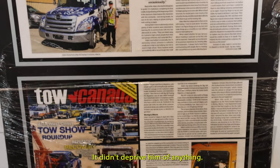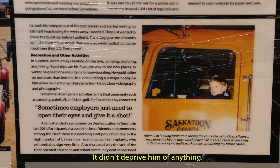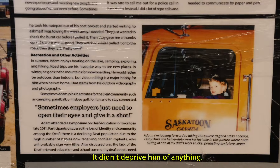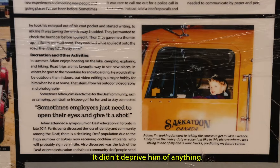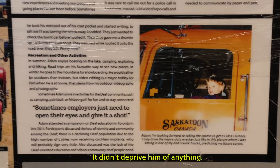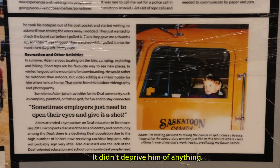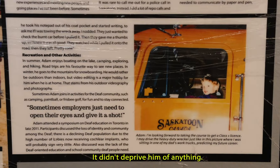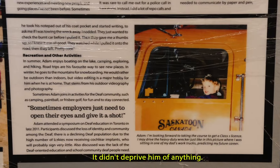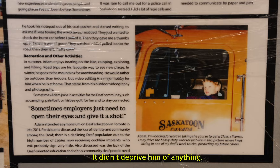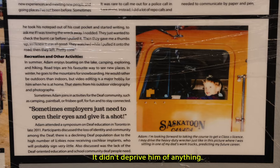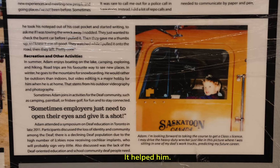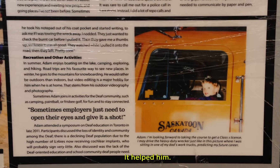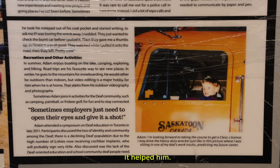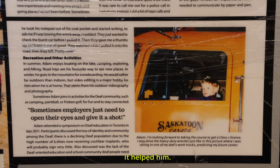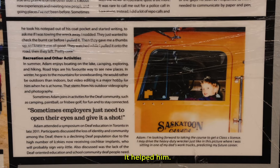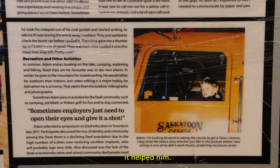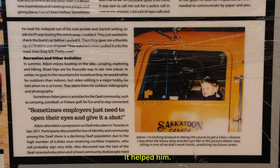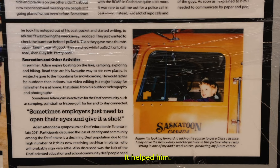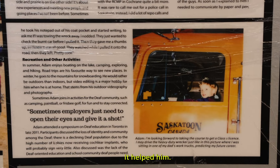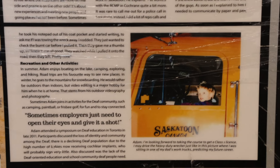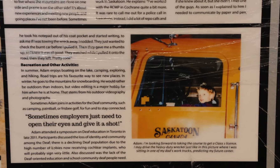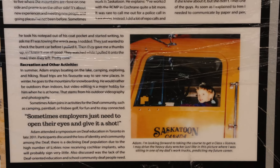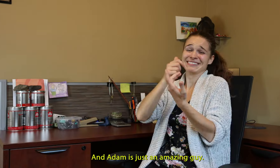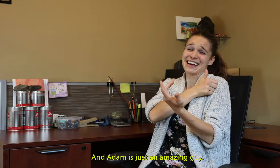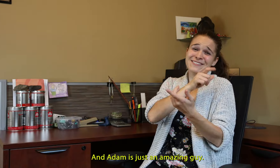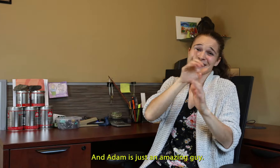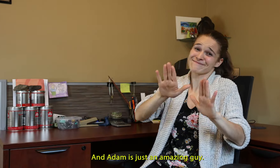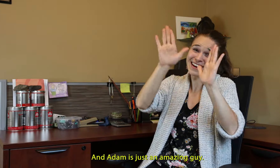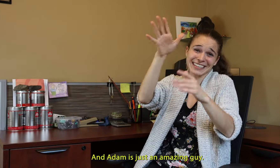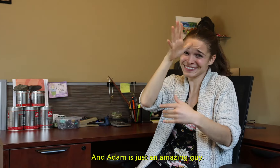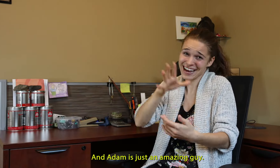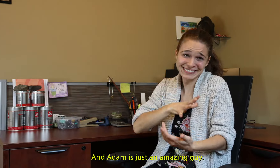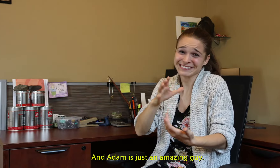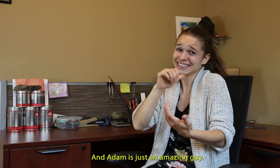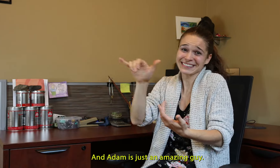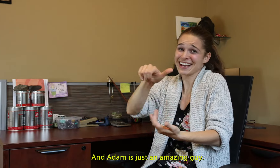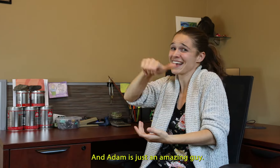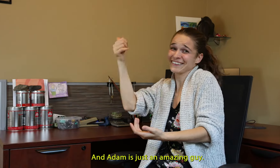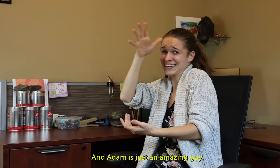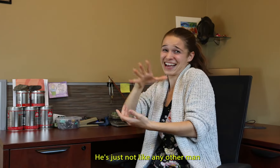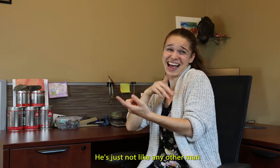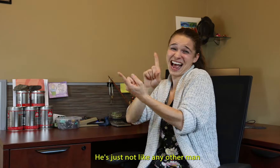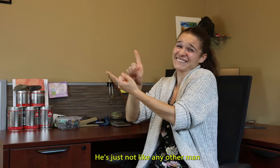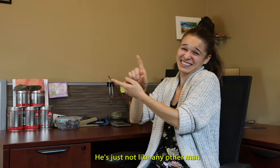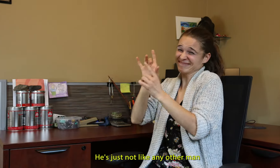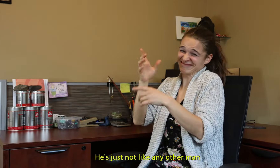deprive him of anything. It helped him. And Adam is just an amazing guy. He's just not like any